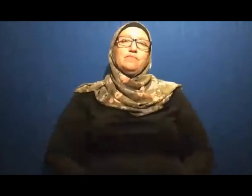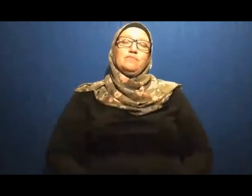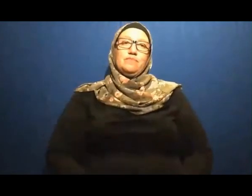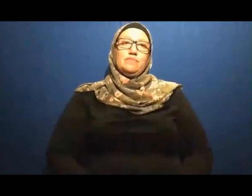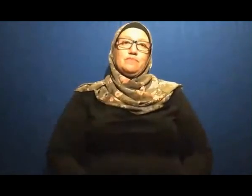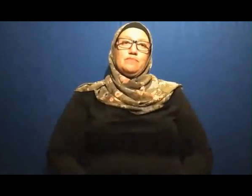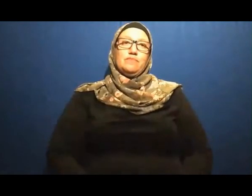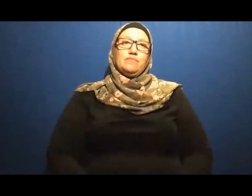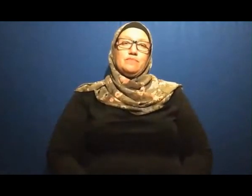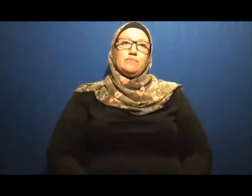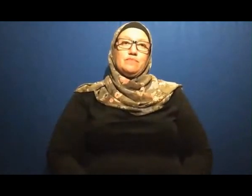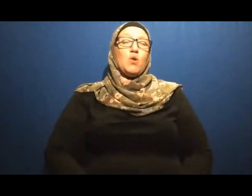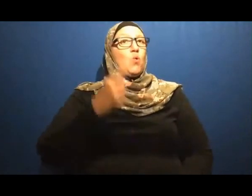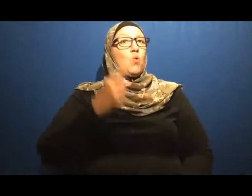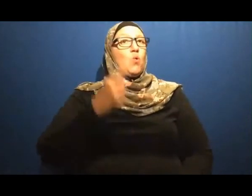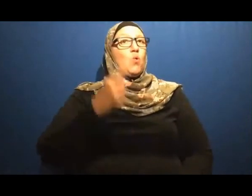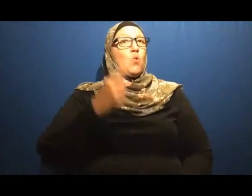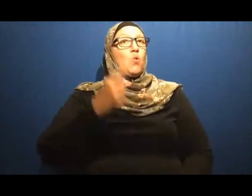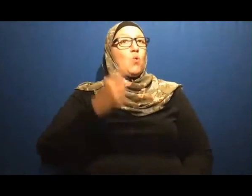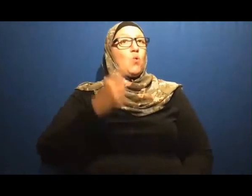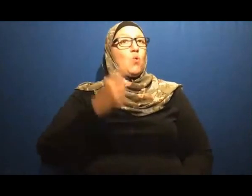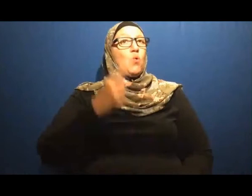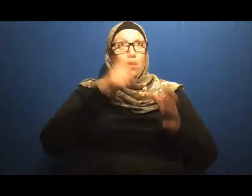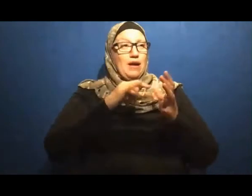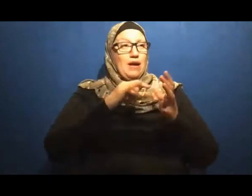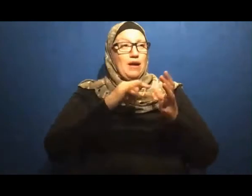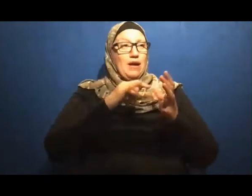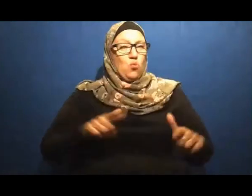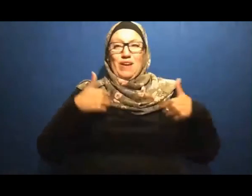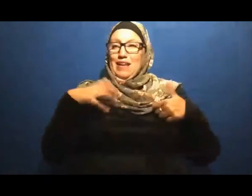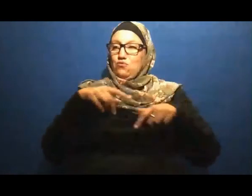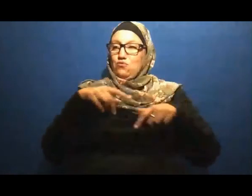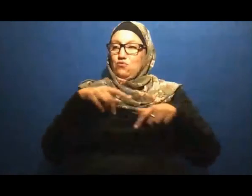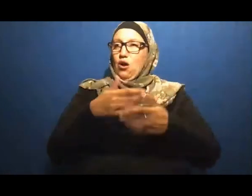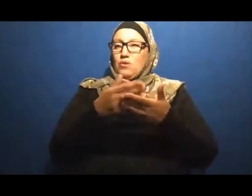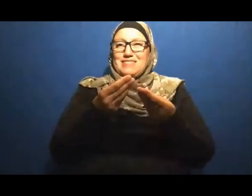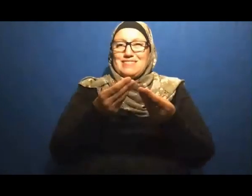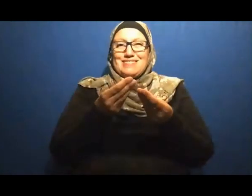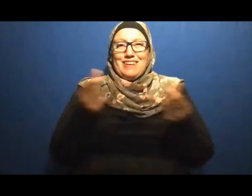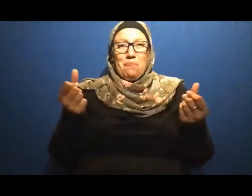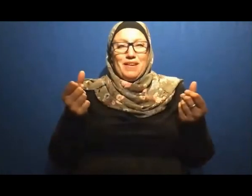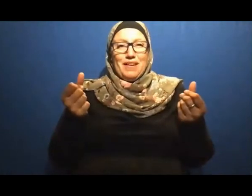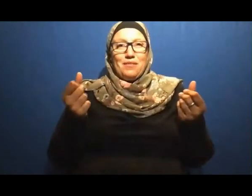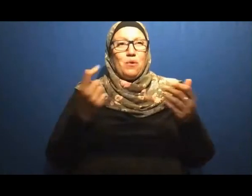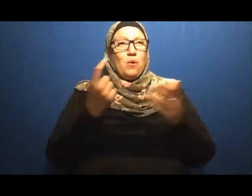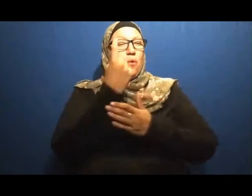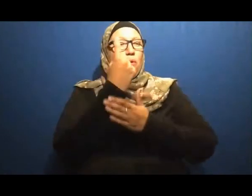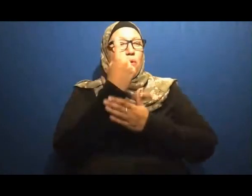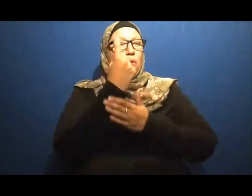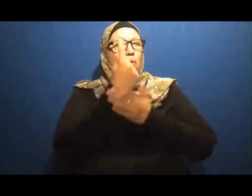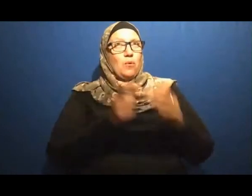who know that As human beings We need to lean on something The only one that you can lean